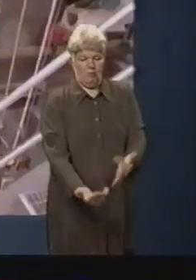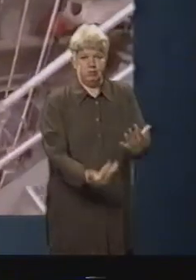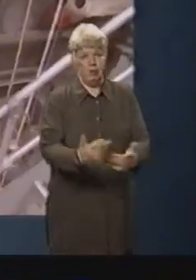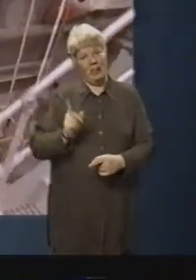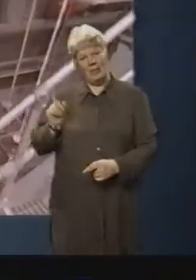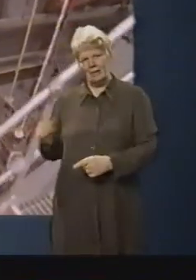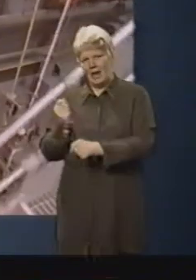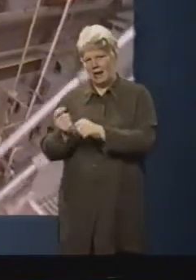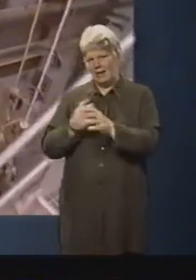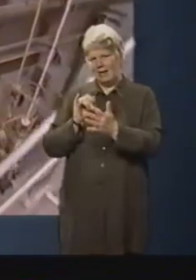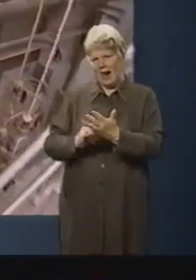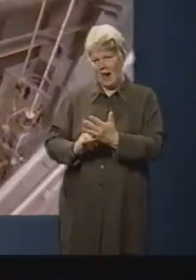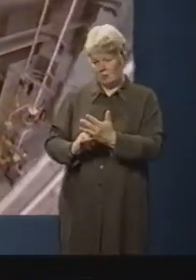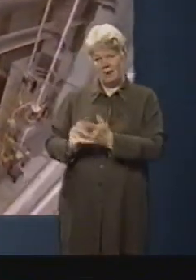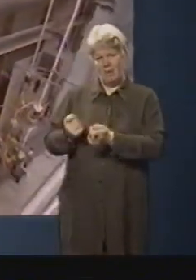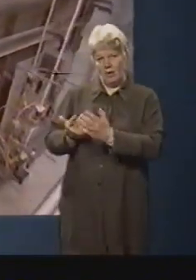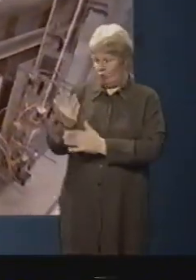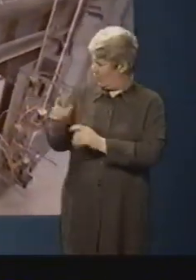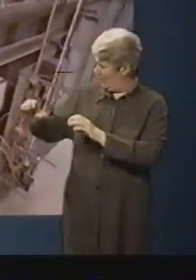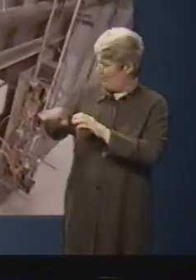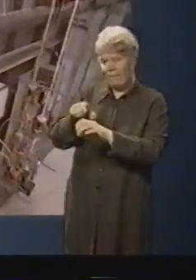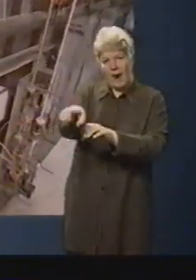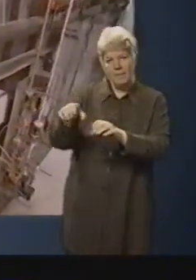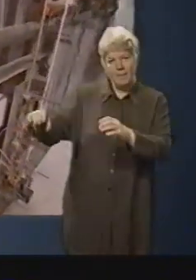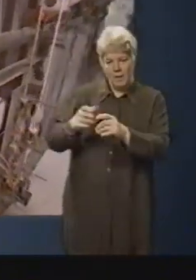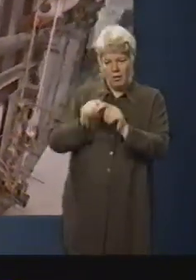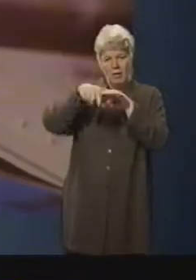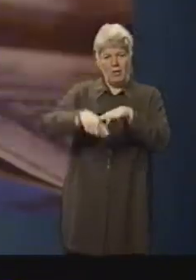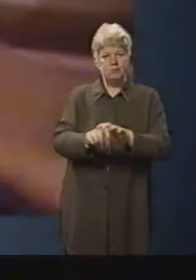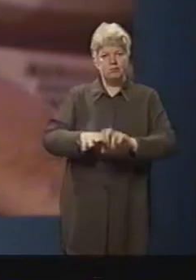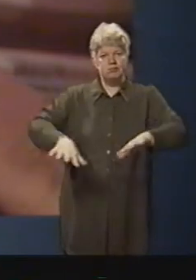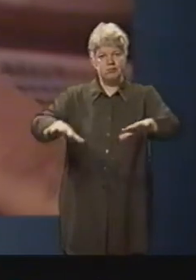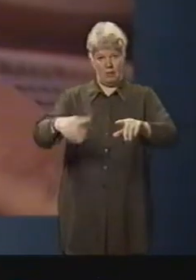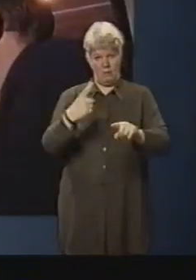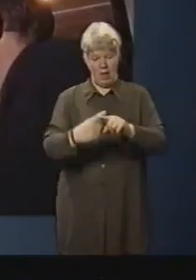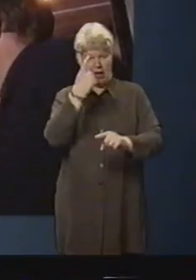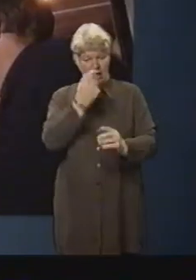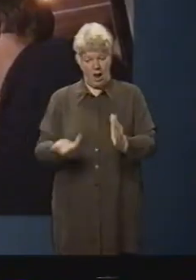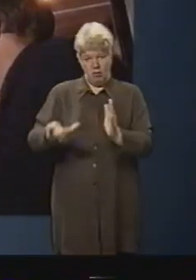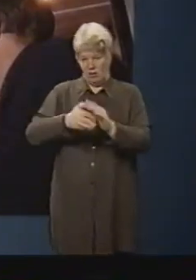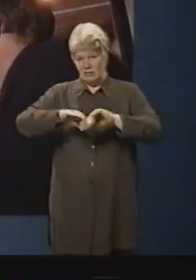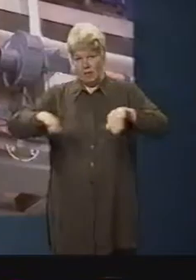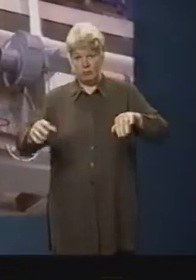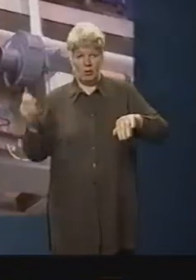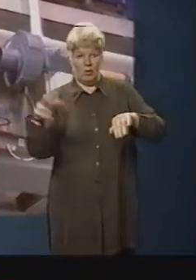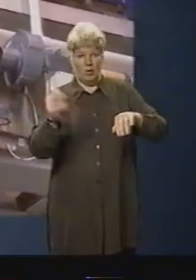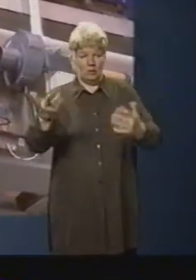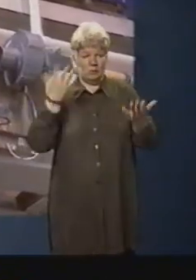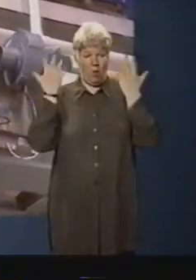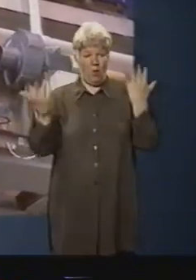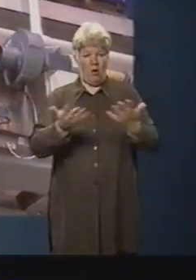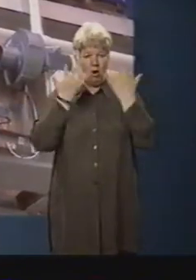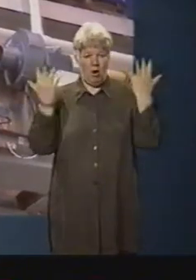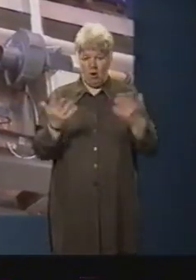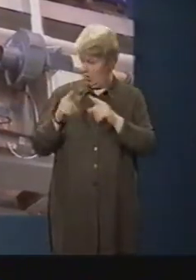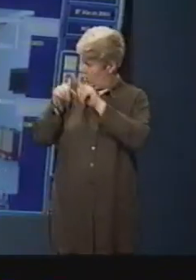pumped through these pipes. The computer operator can separately add smoke from oil burning inside these grey